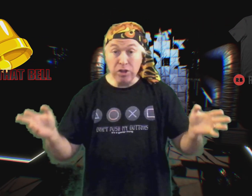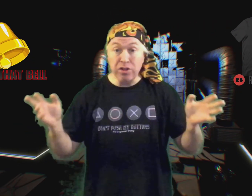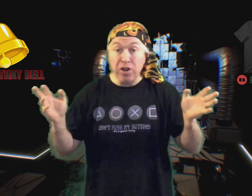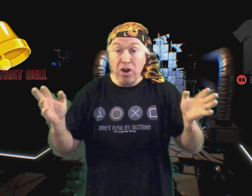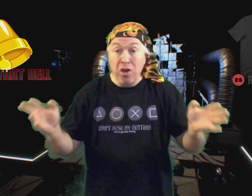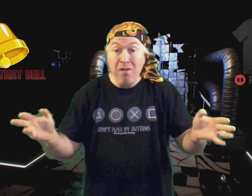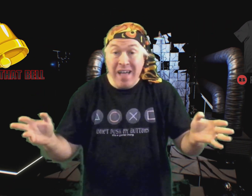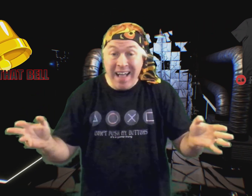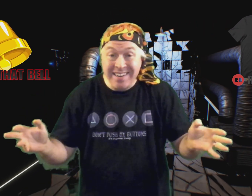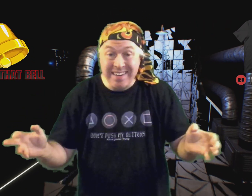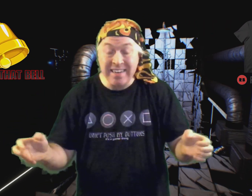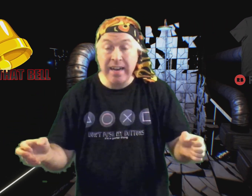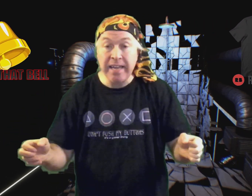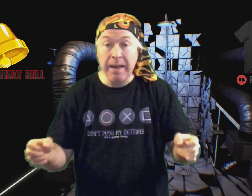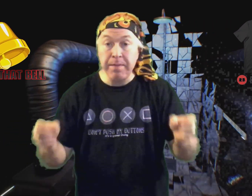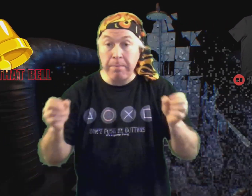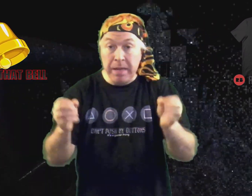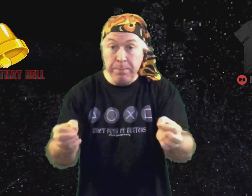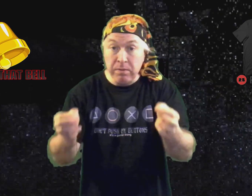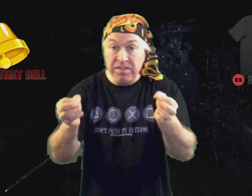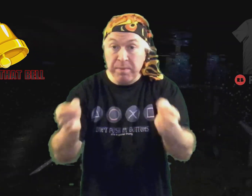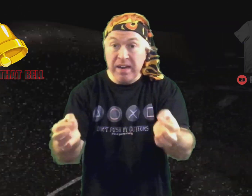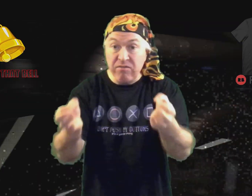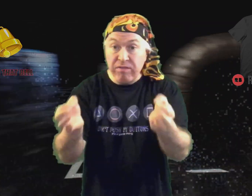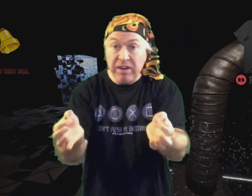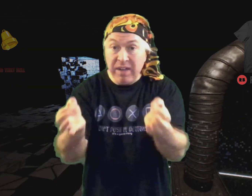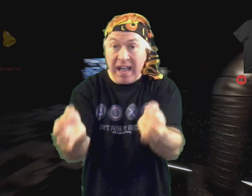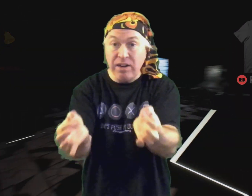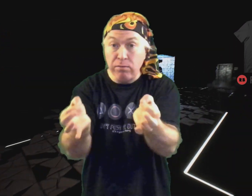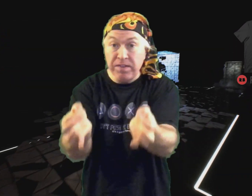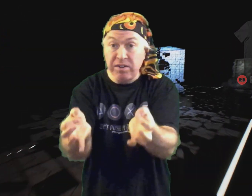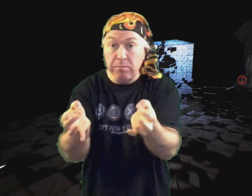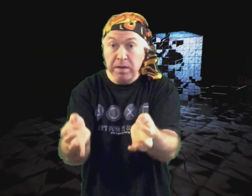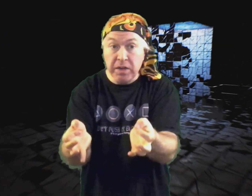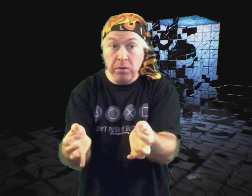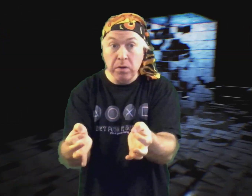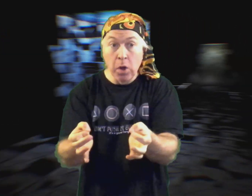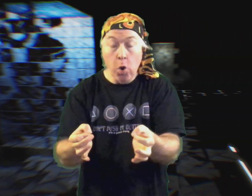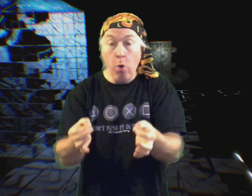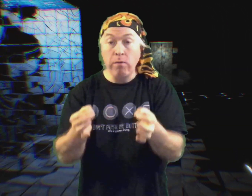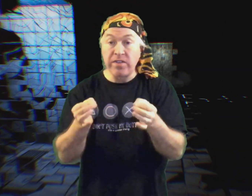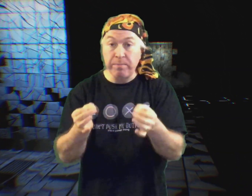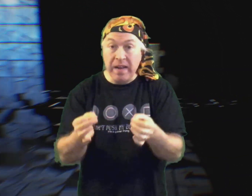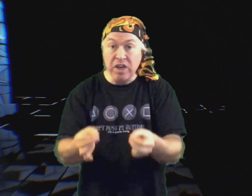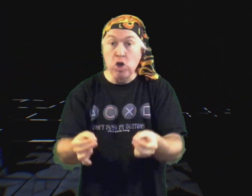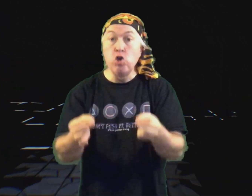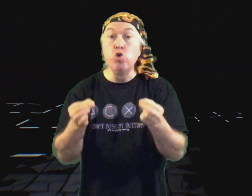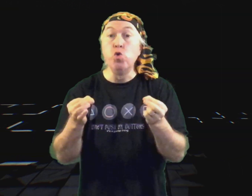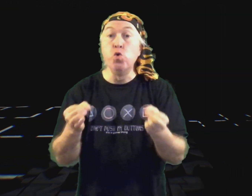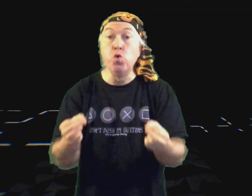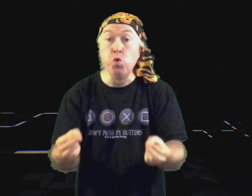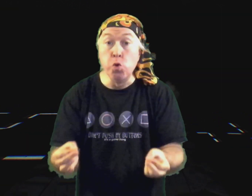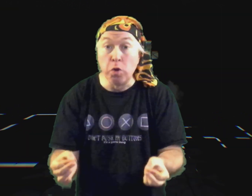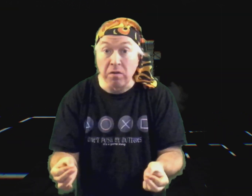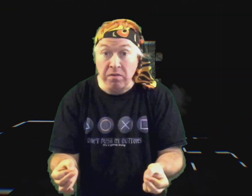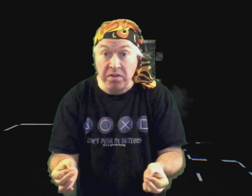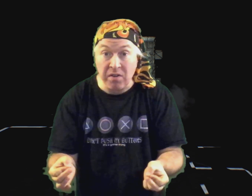there's a lot of assets in that game that people have spent real actual physical money on or spent oodles of